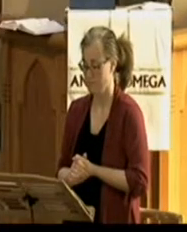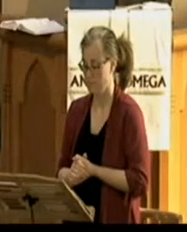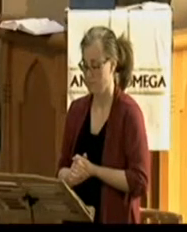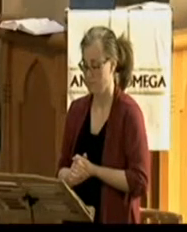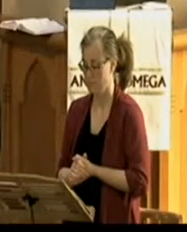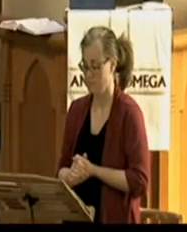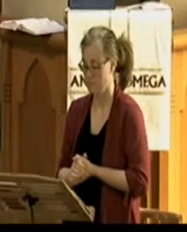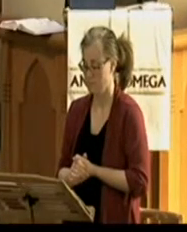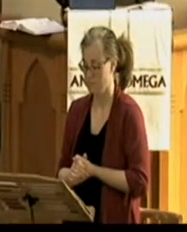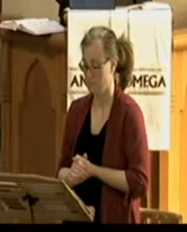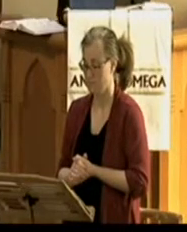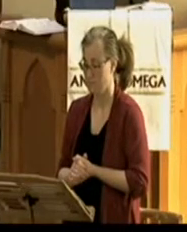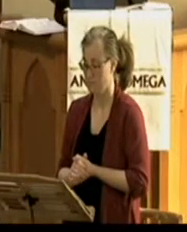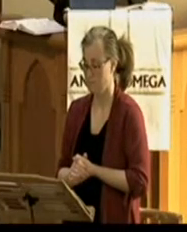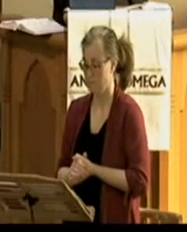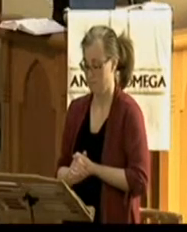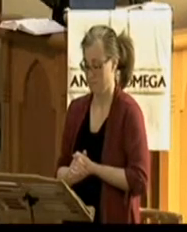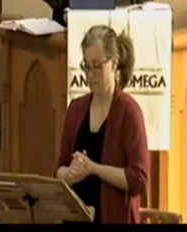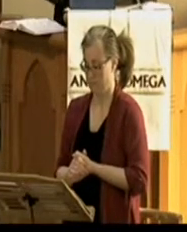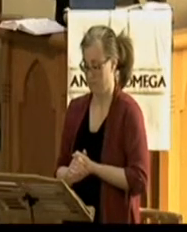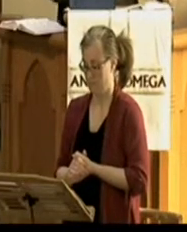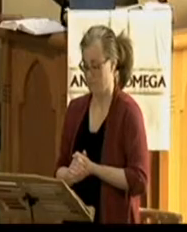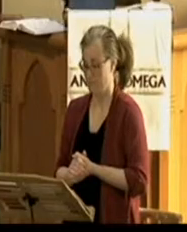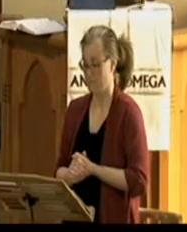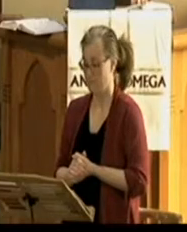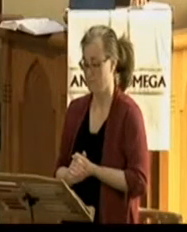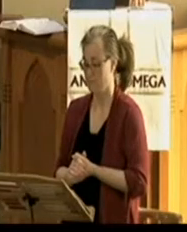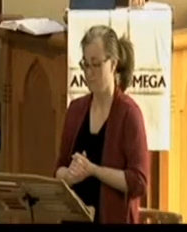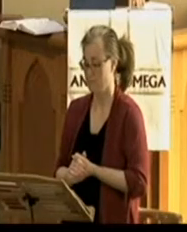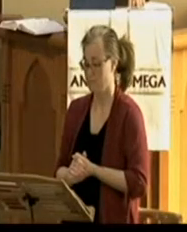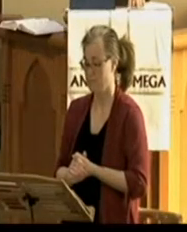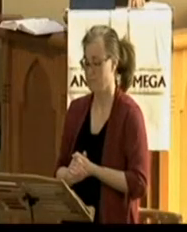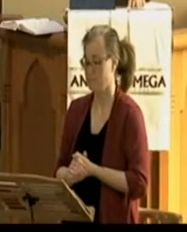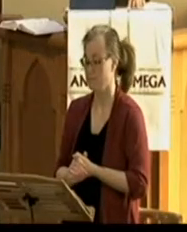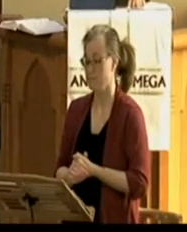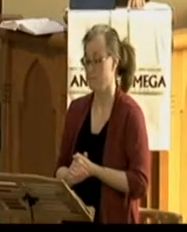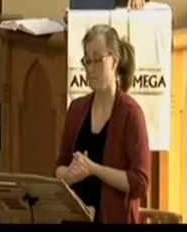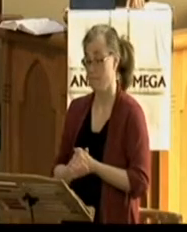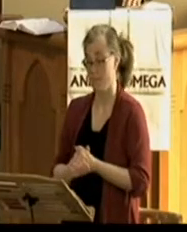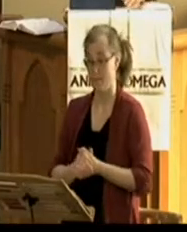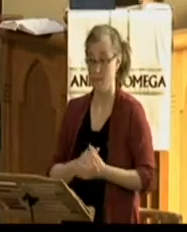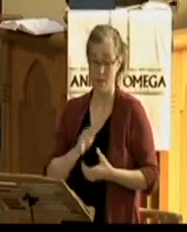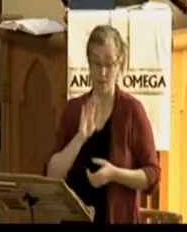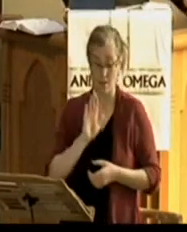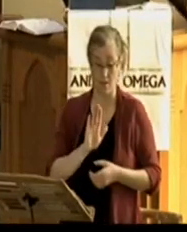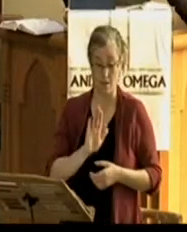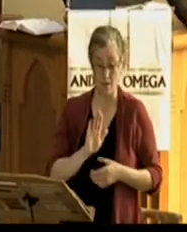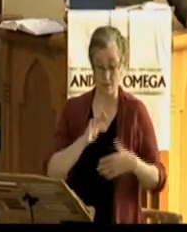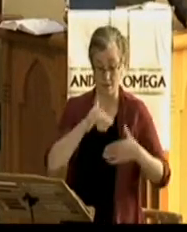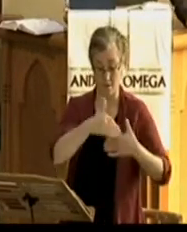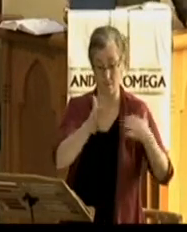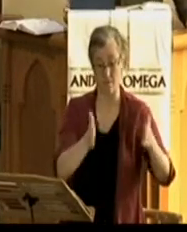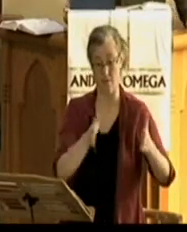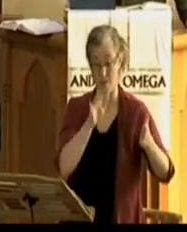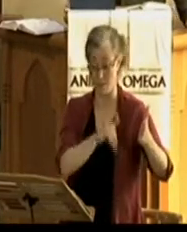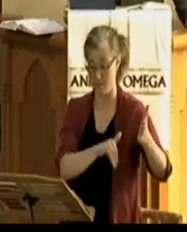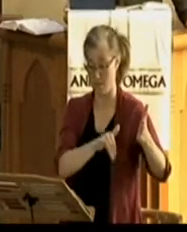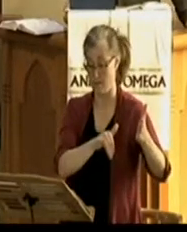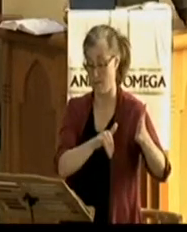It says, he had said this, he showed them his hands and his side. Then the disciples were glad when they saw the